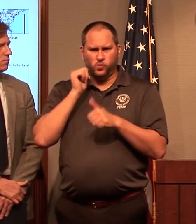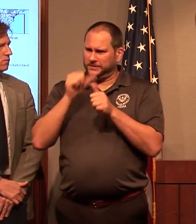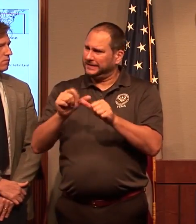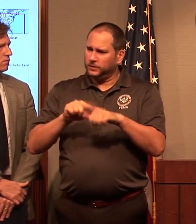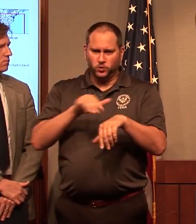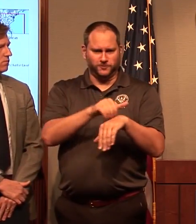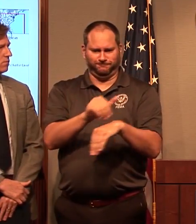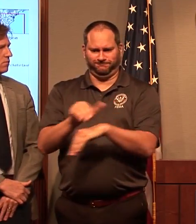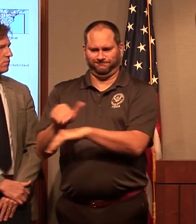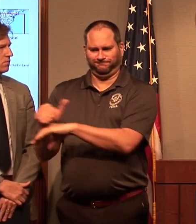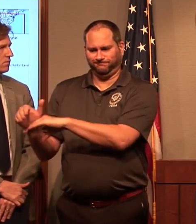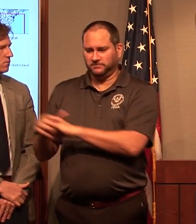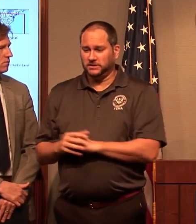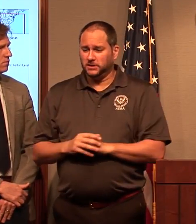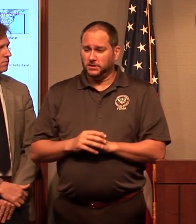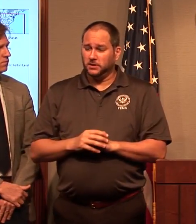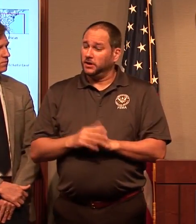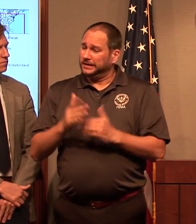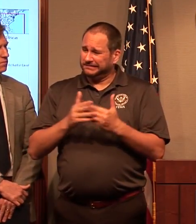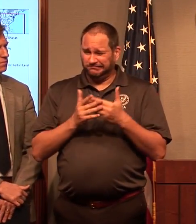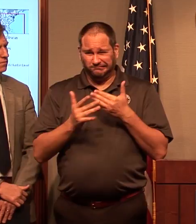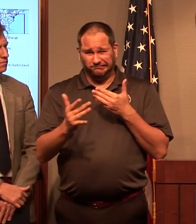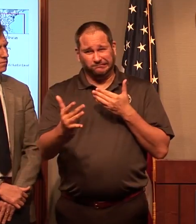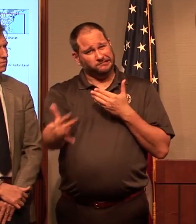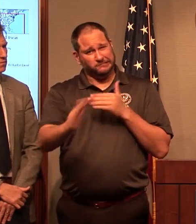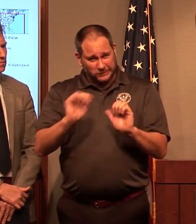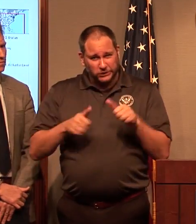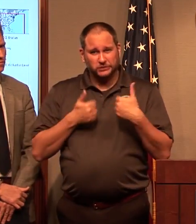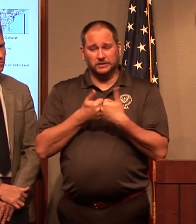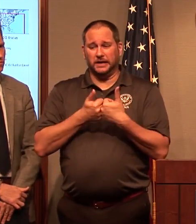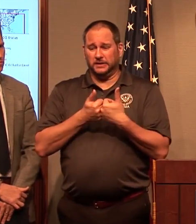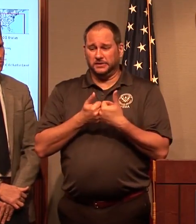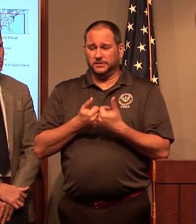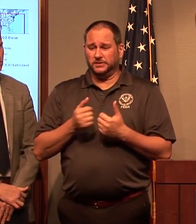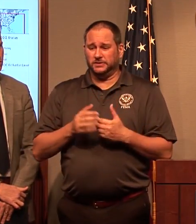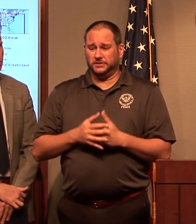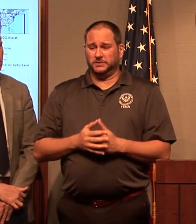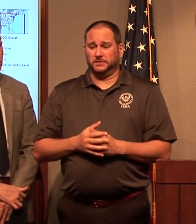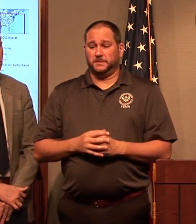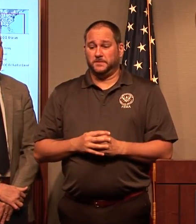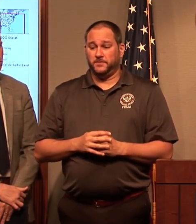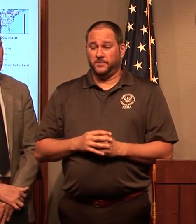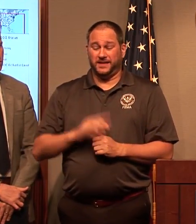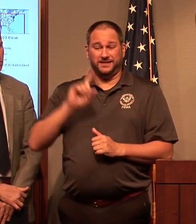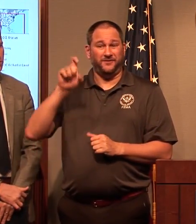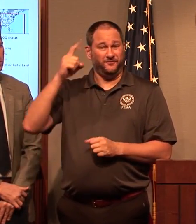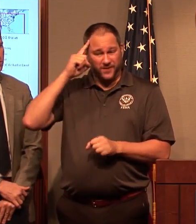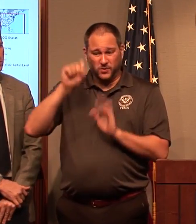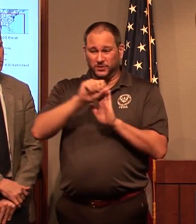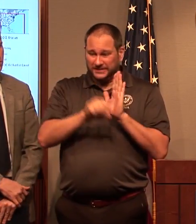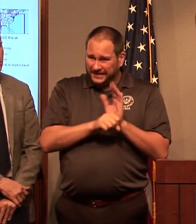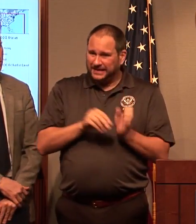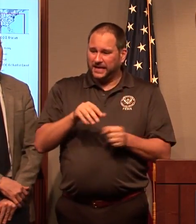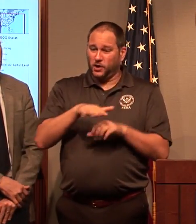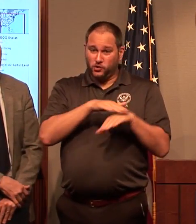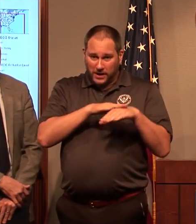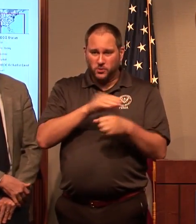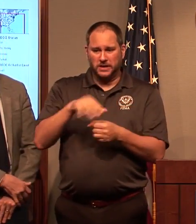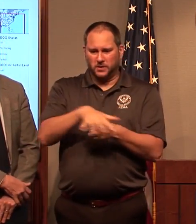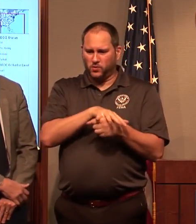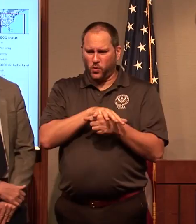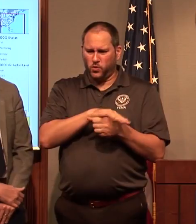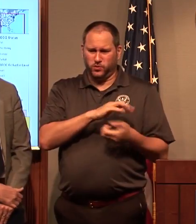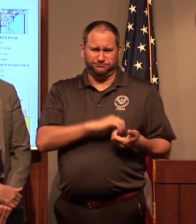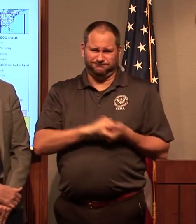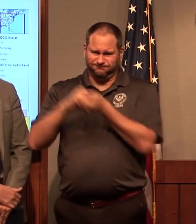challenging road ahead with the Department of Homeland Security. Our federal, state, tribal, and local partners will continue to stand with